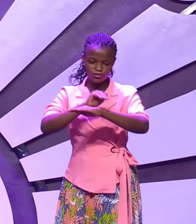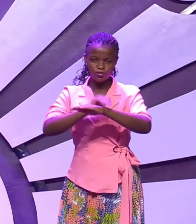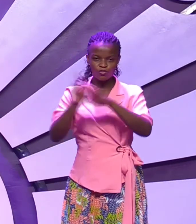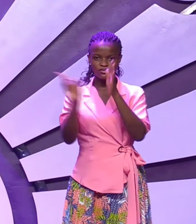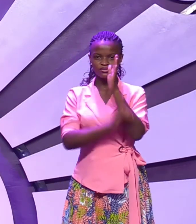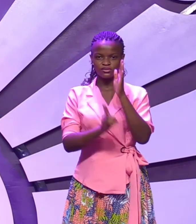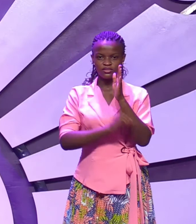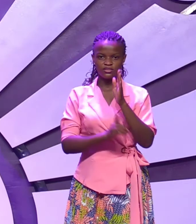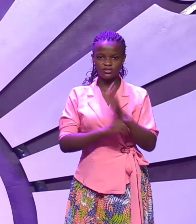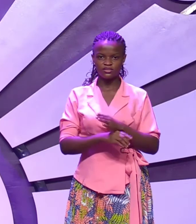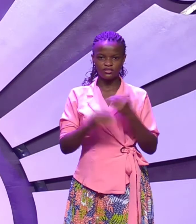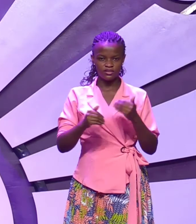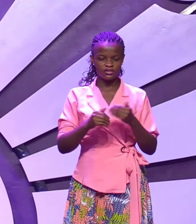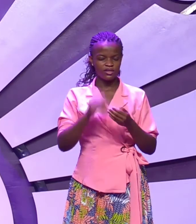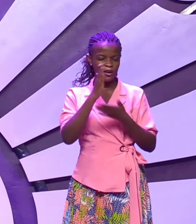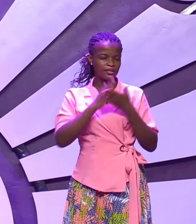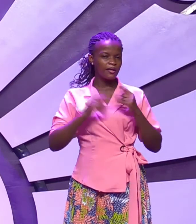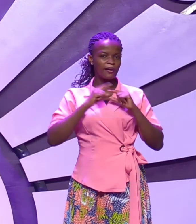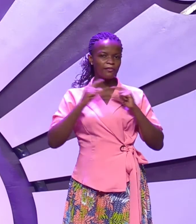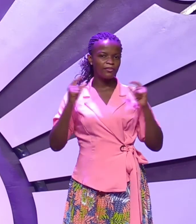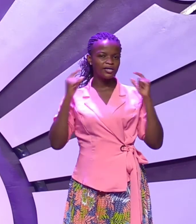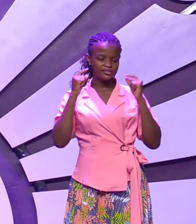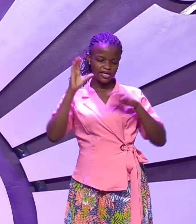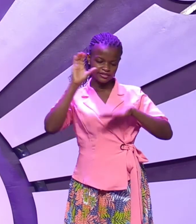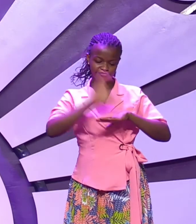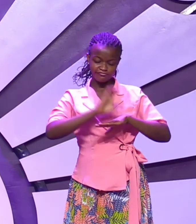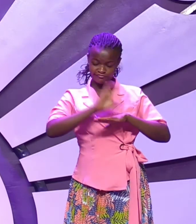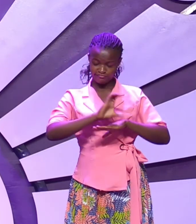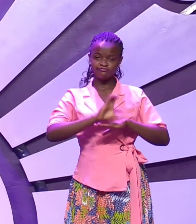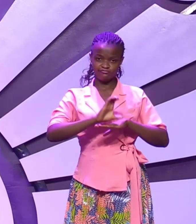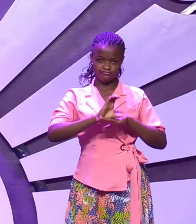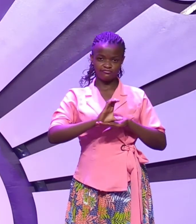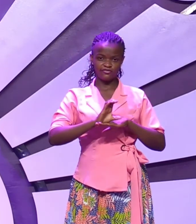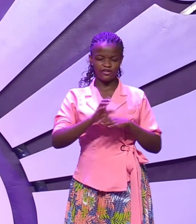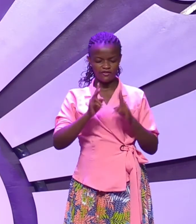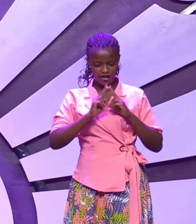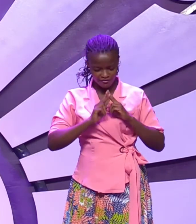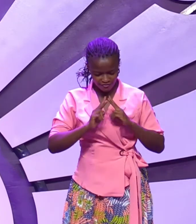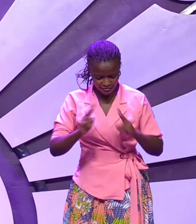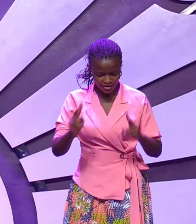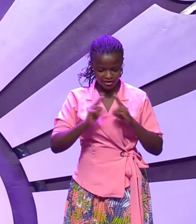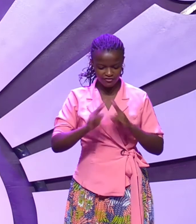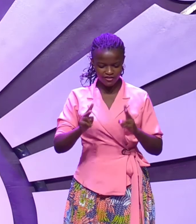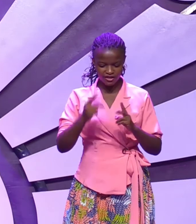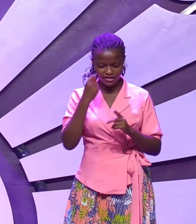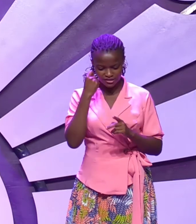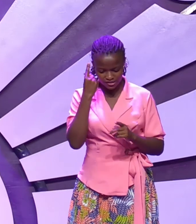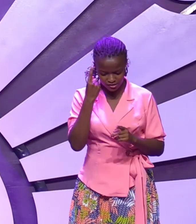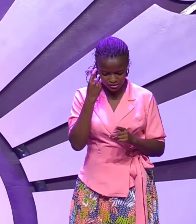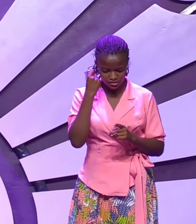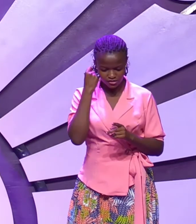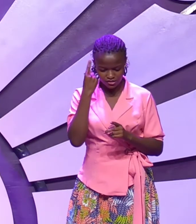in Pastor God from my Anja's church she was very sick very very ill